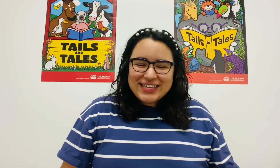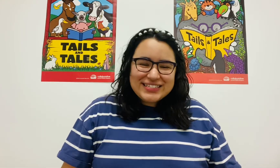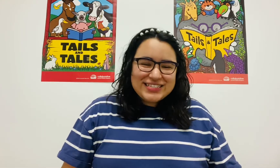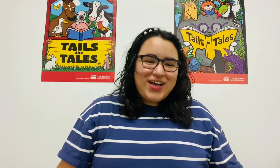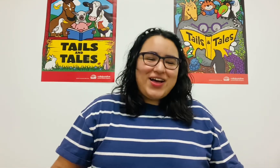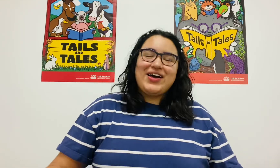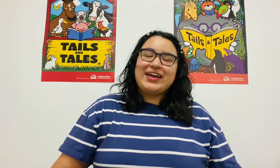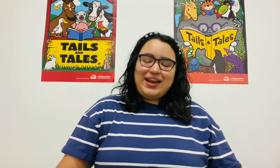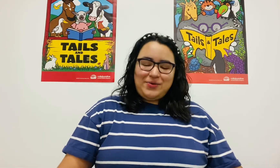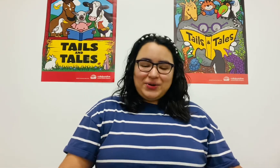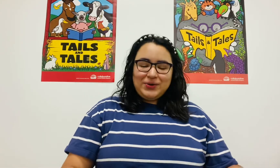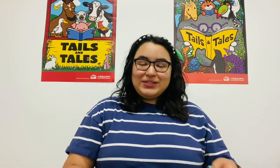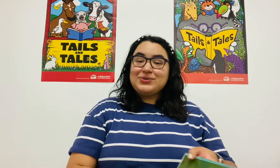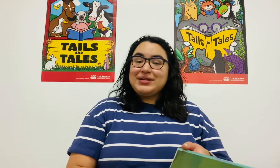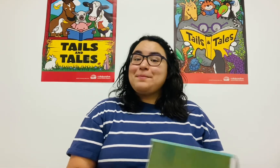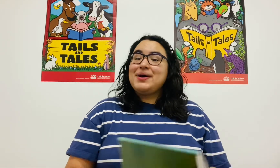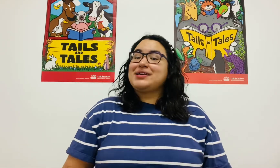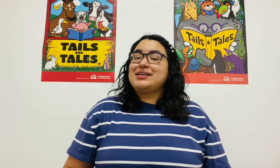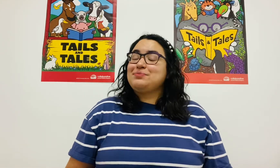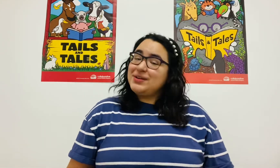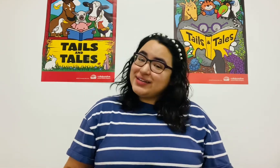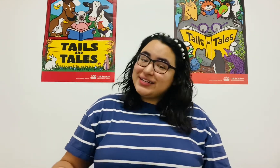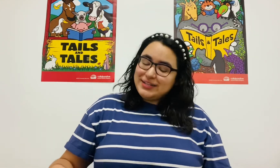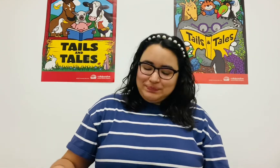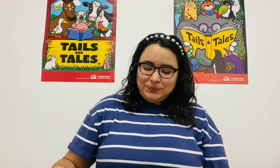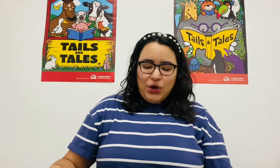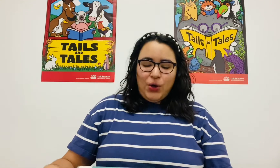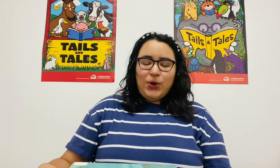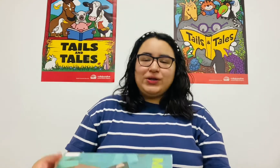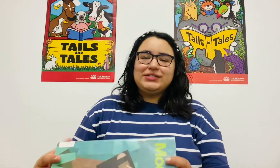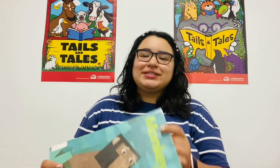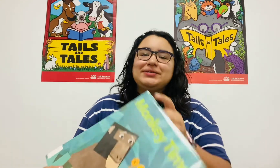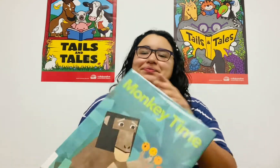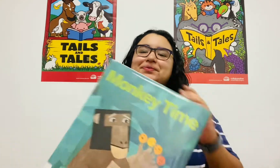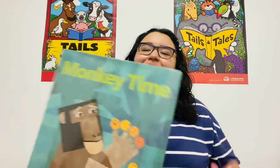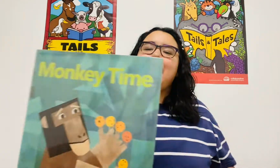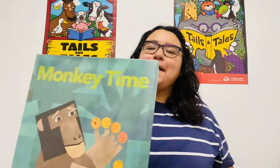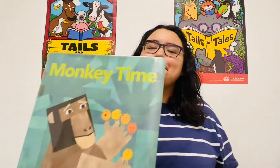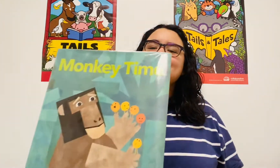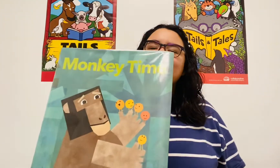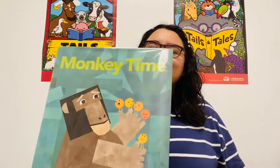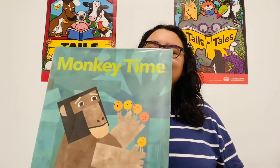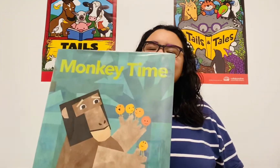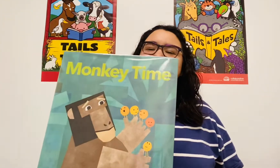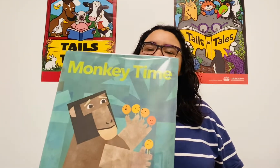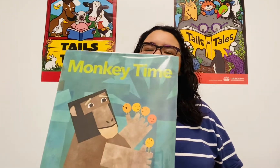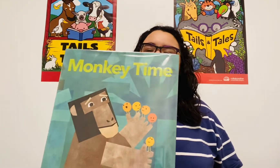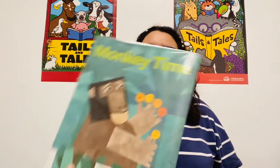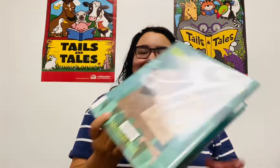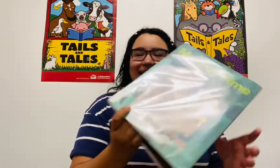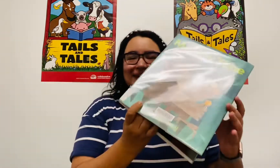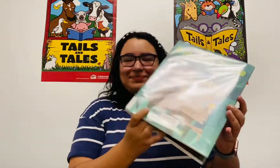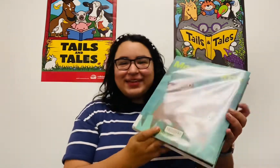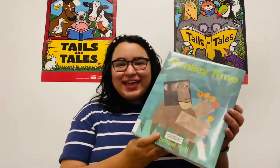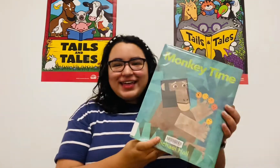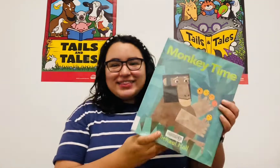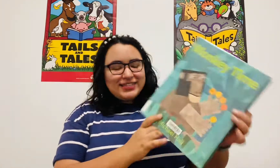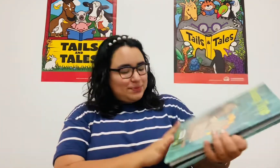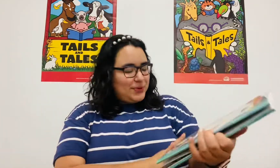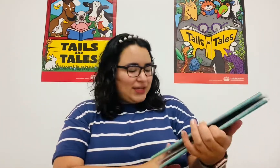song and now we're going to read a monkey book called Monkey Time. This book